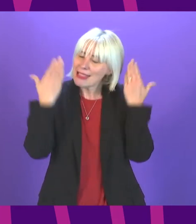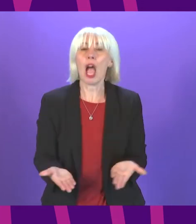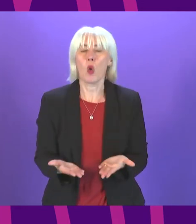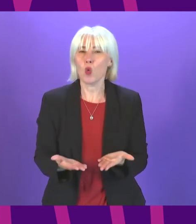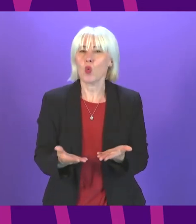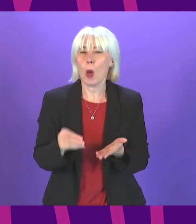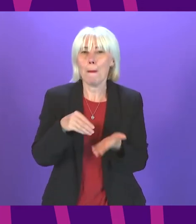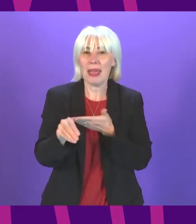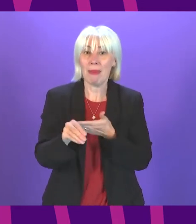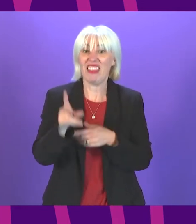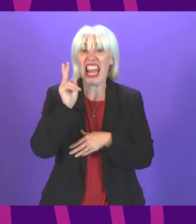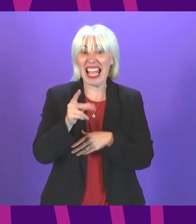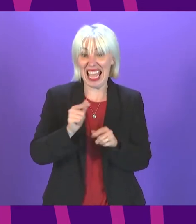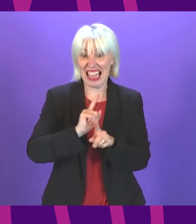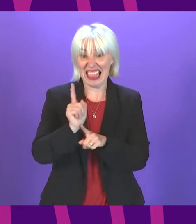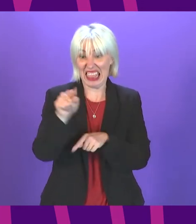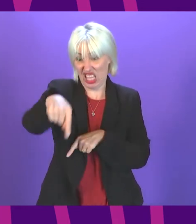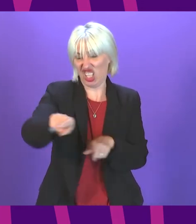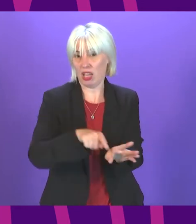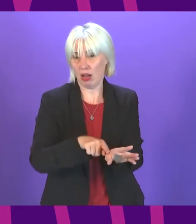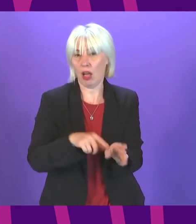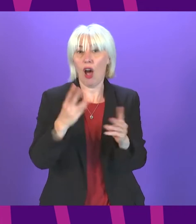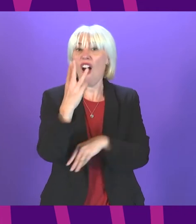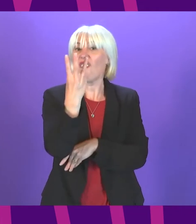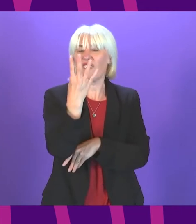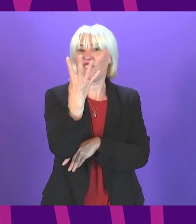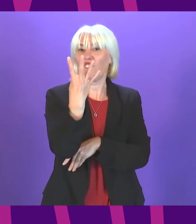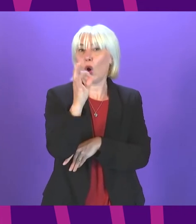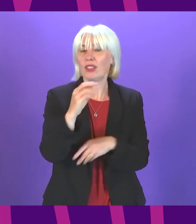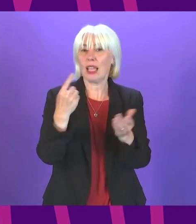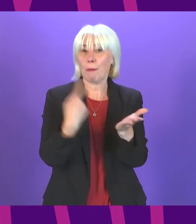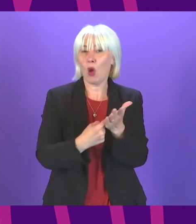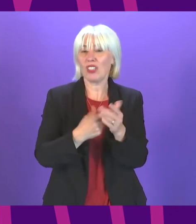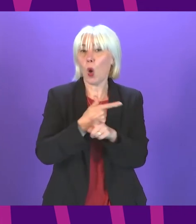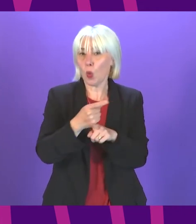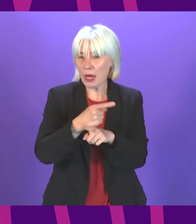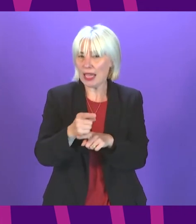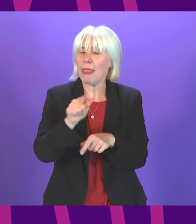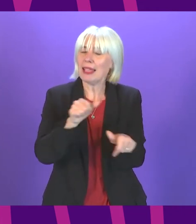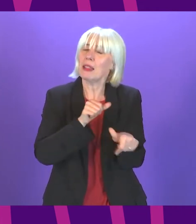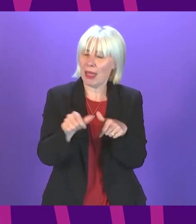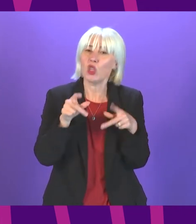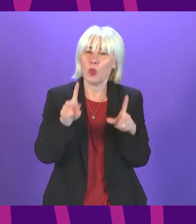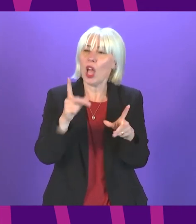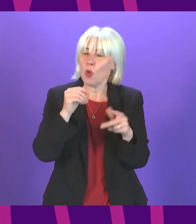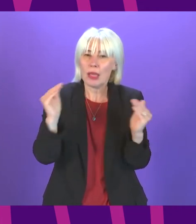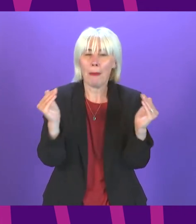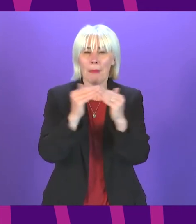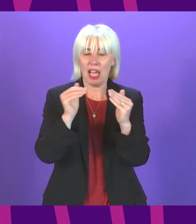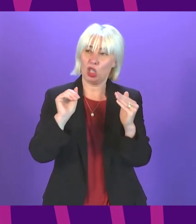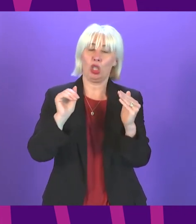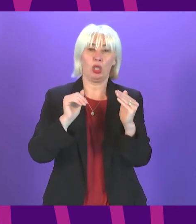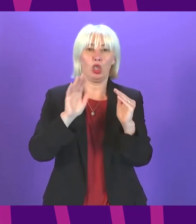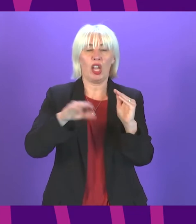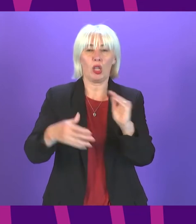again within the year an increase to £40 per week is the best chance we have of meeting our interim child poverty target of